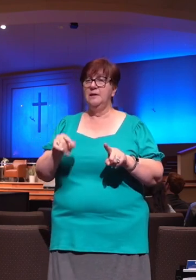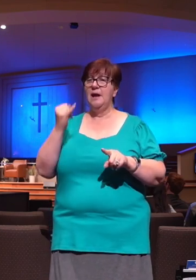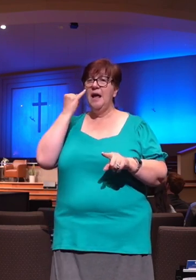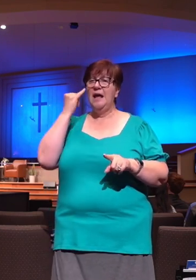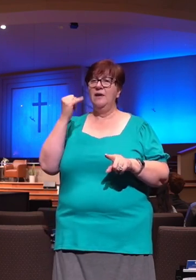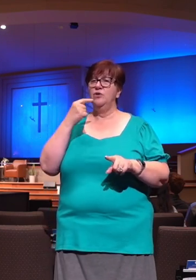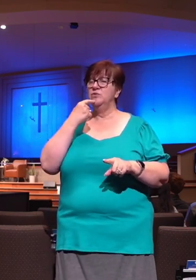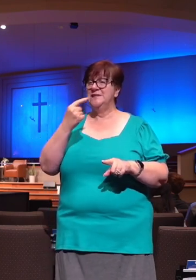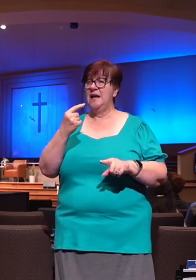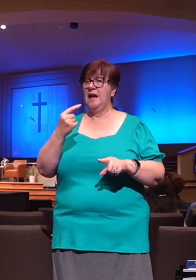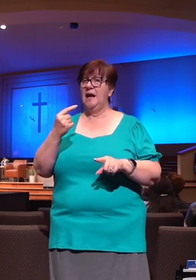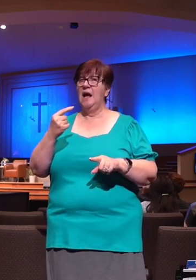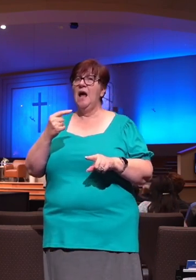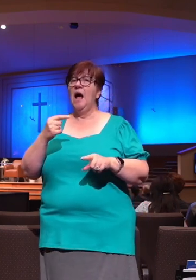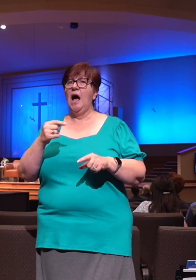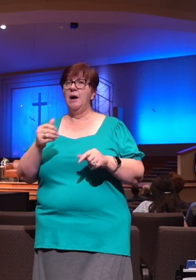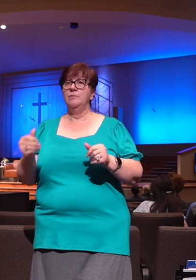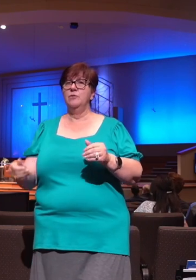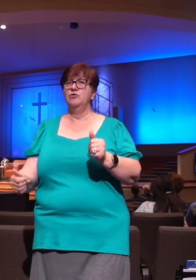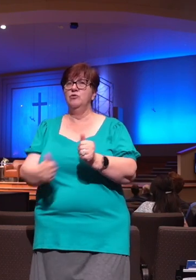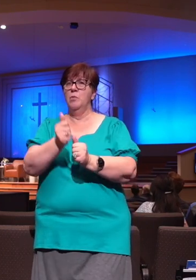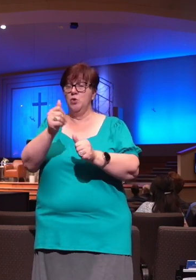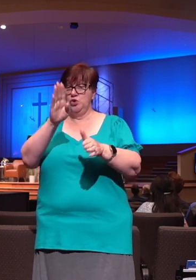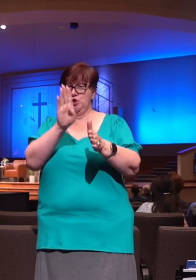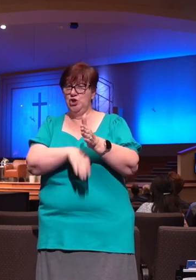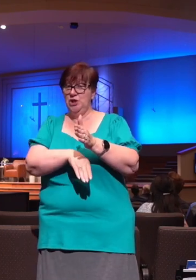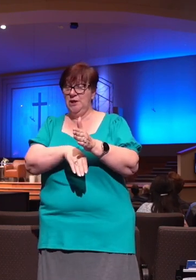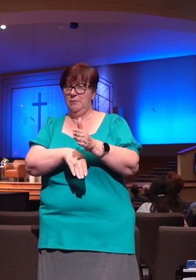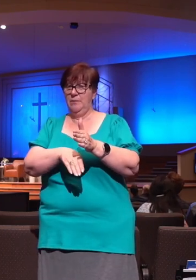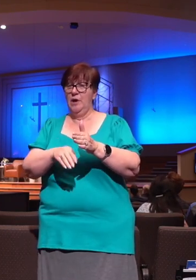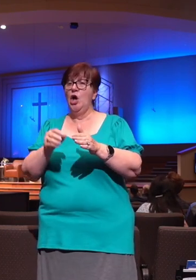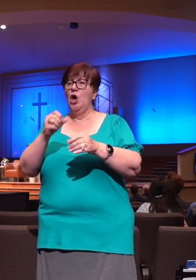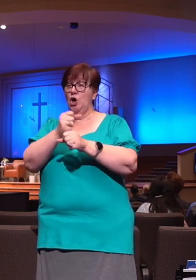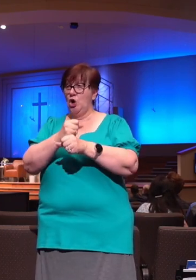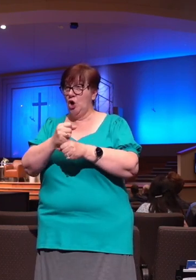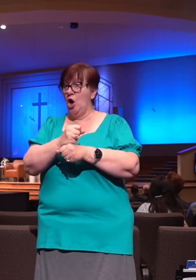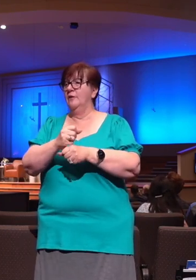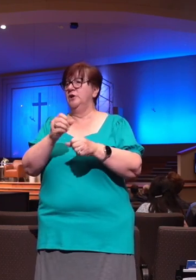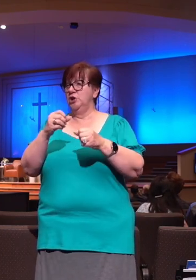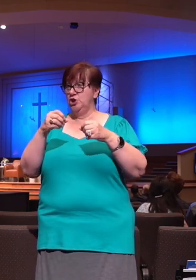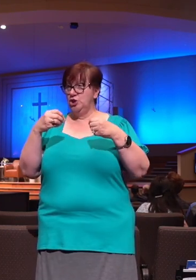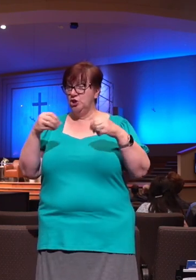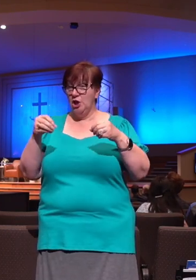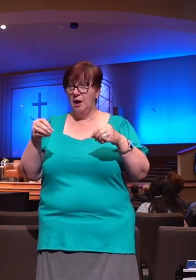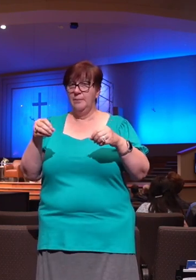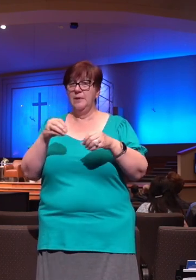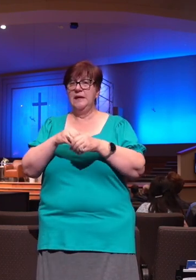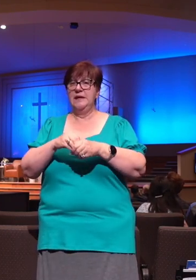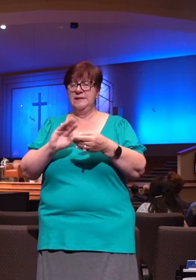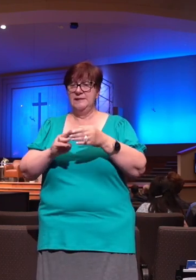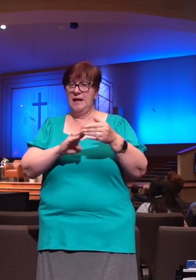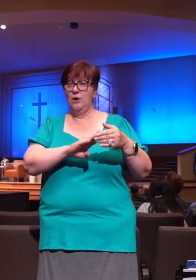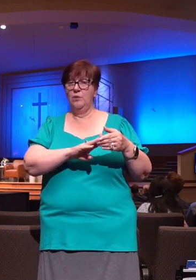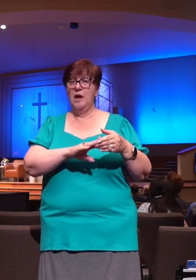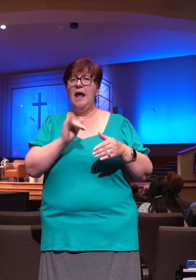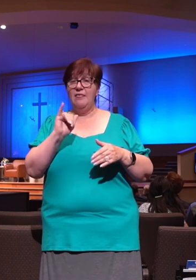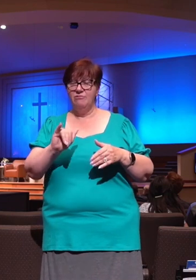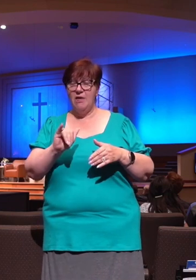read a Gallup report from a couple months ago. And it was a survey done on American satisfaction. And you wouldn't be